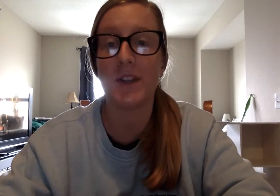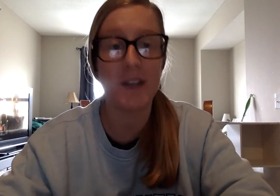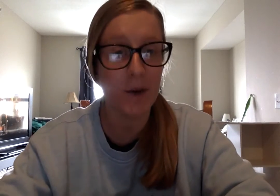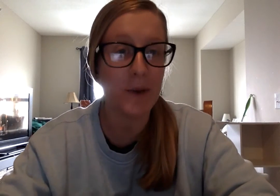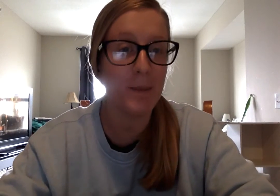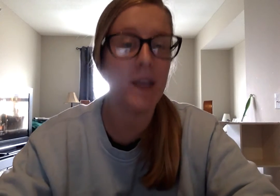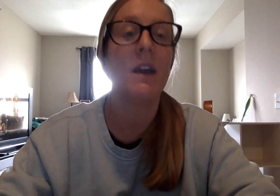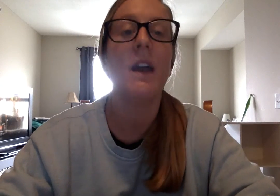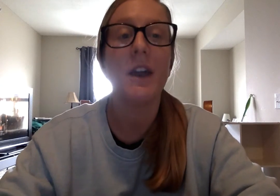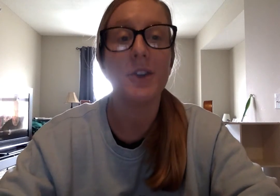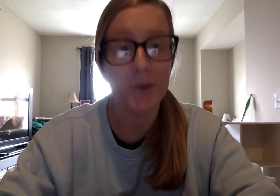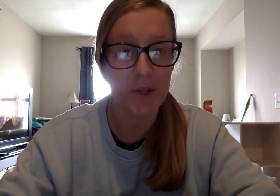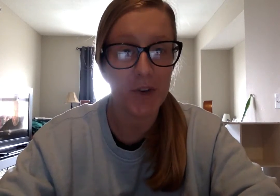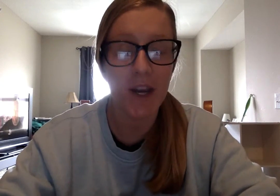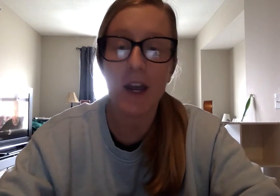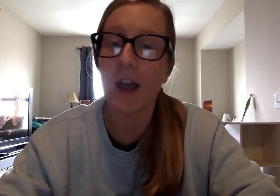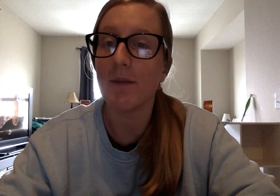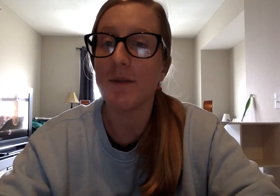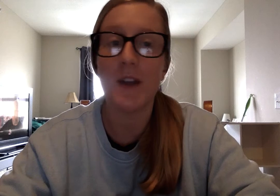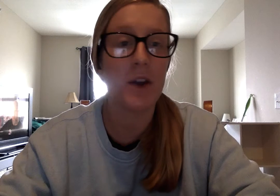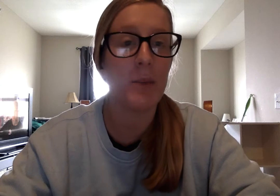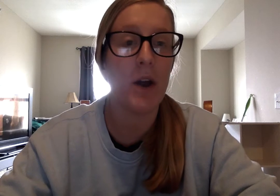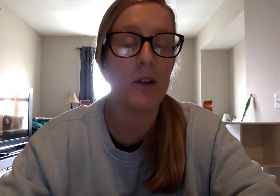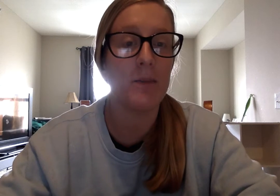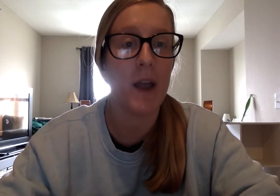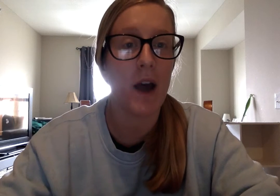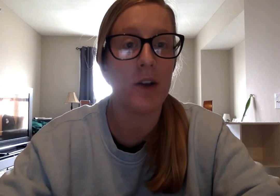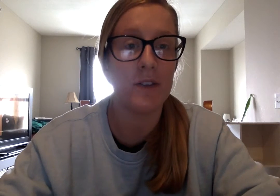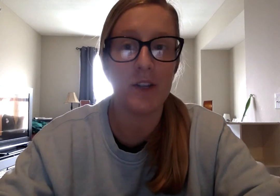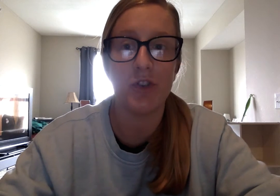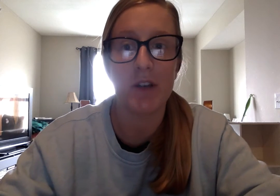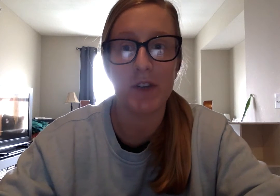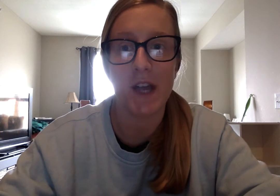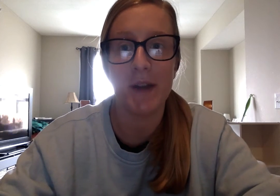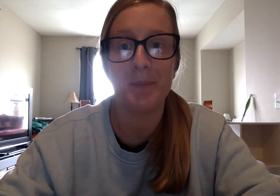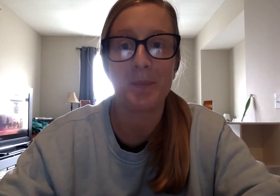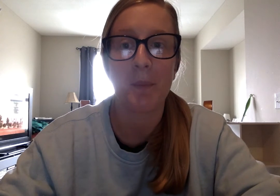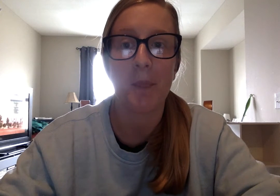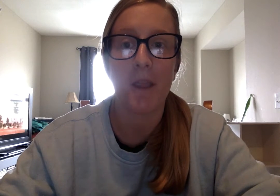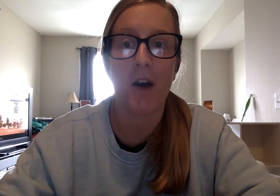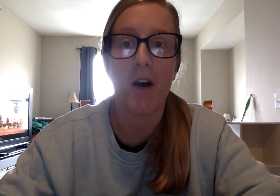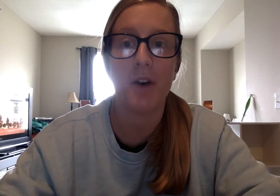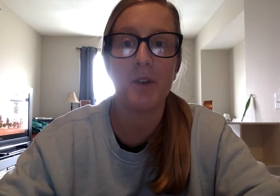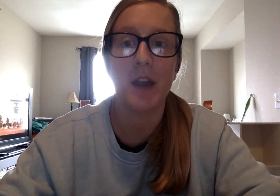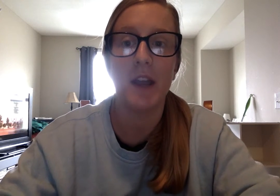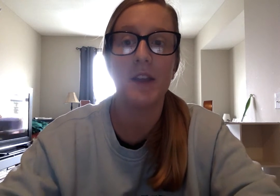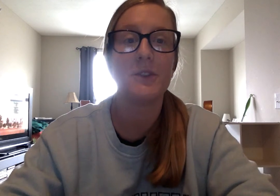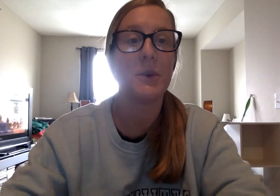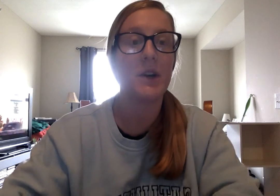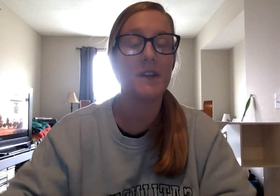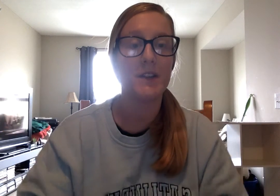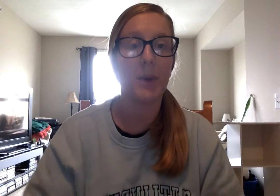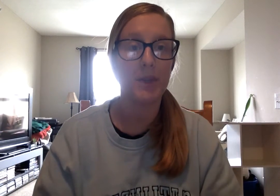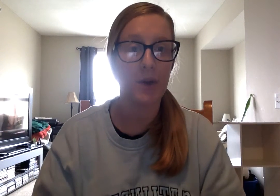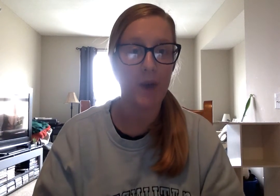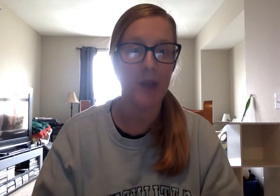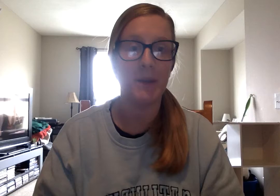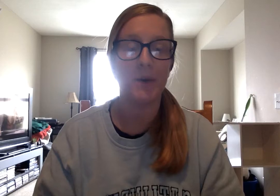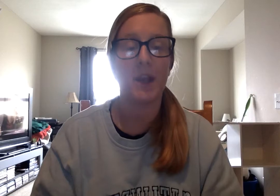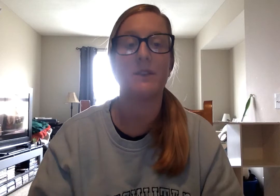stick with me. You're doing great. I am very proud of my otters each and every day. Alright, so we're going to start with our rhyming, okay?